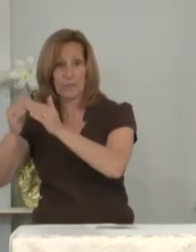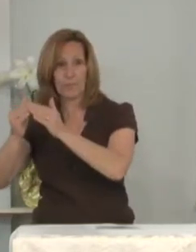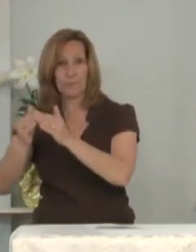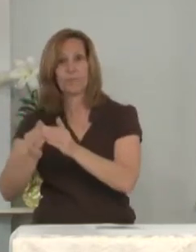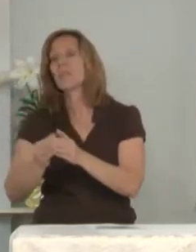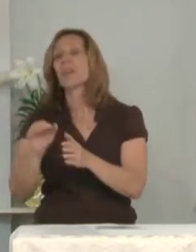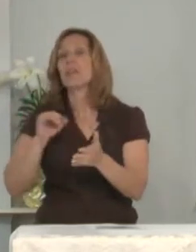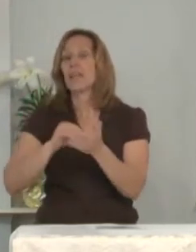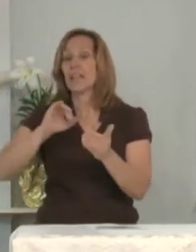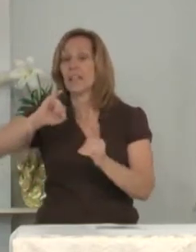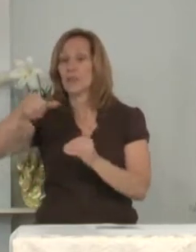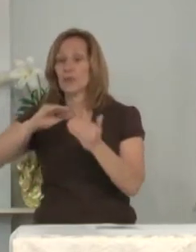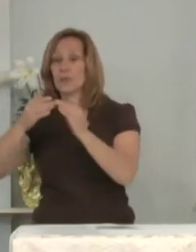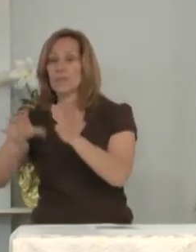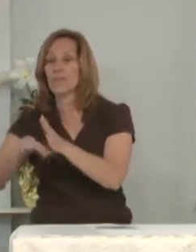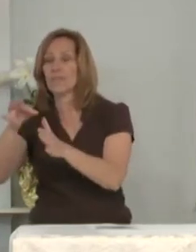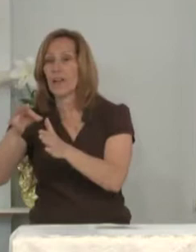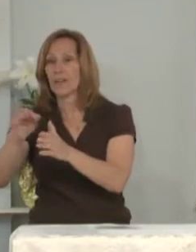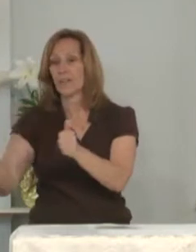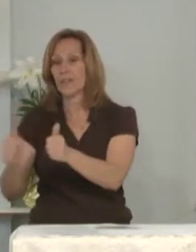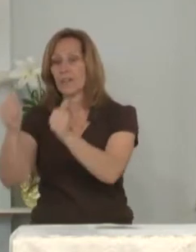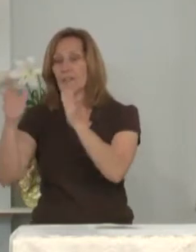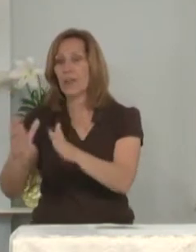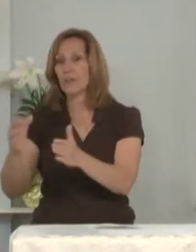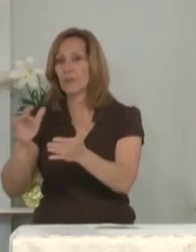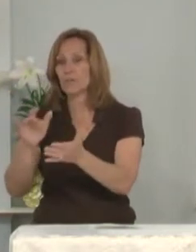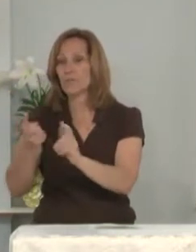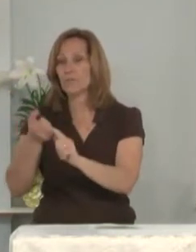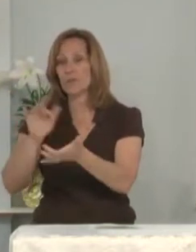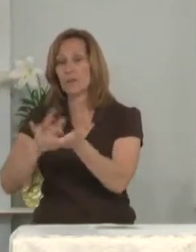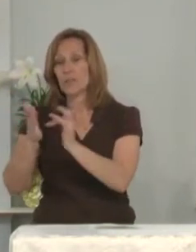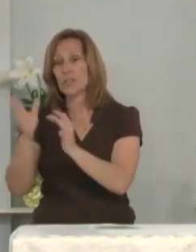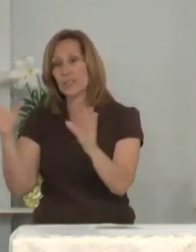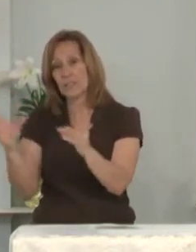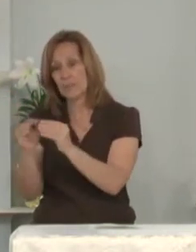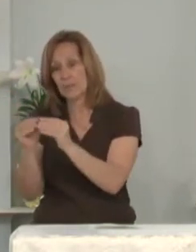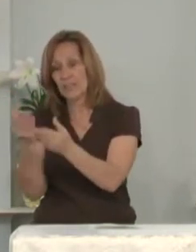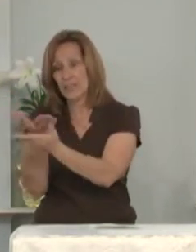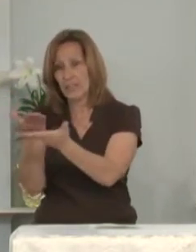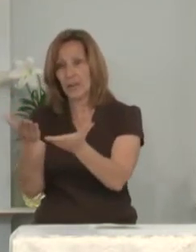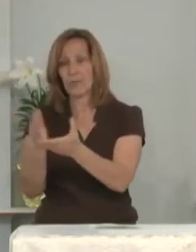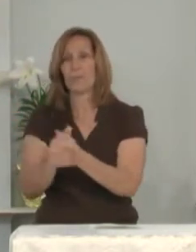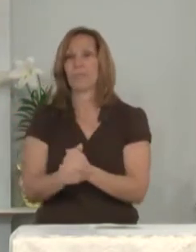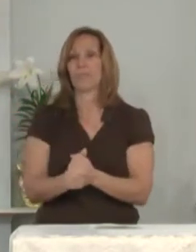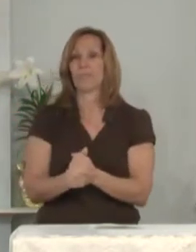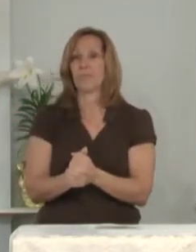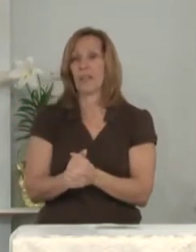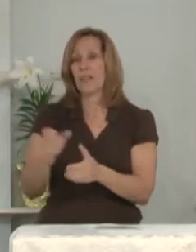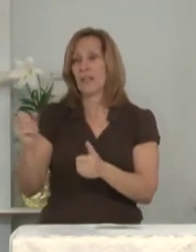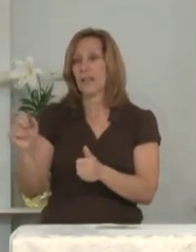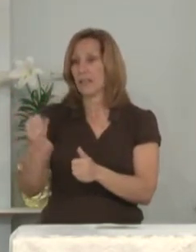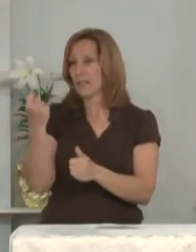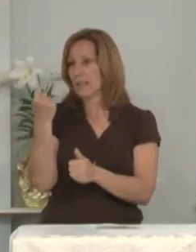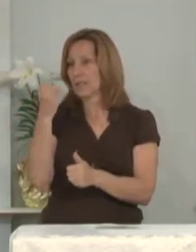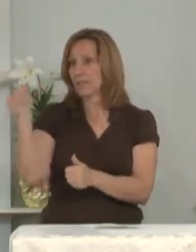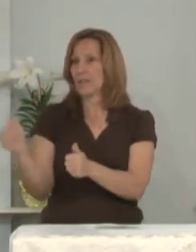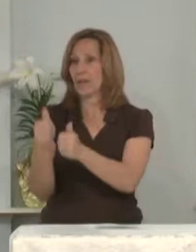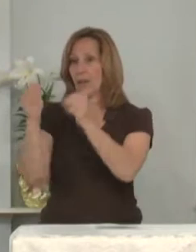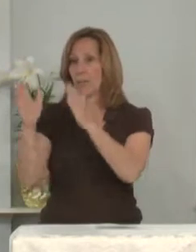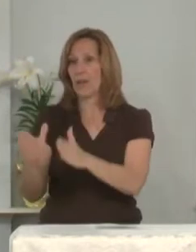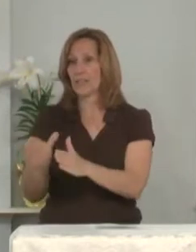In Jerusalem they found the followers of Jesus meeting there. The eleven apostles